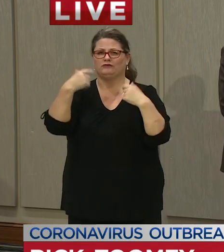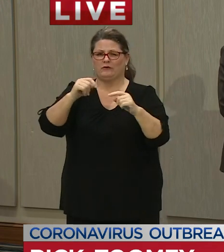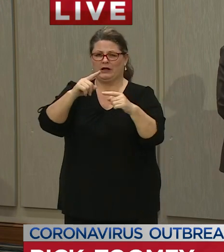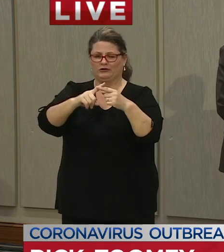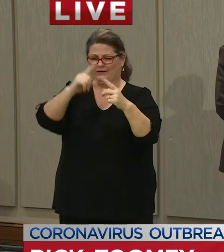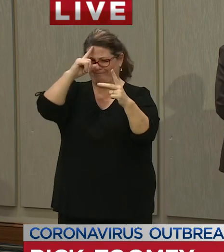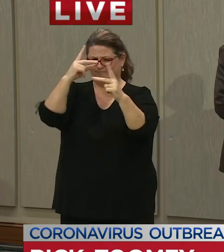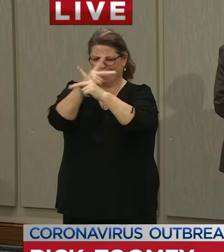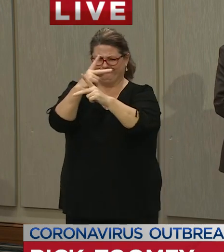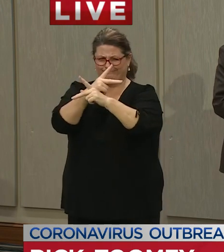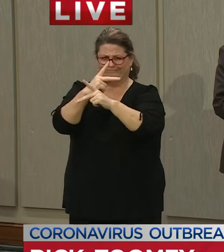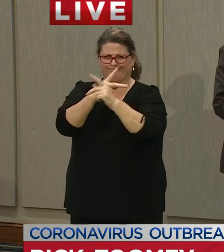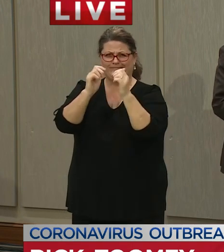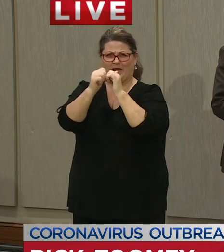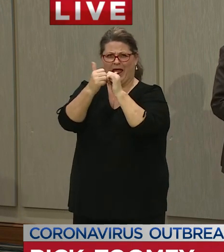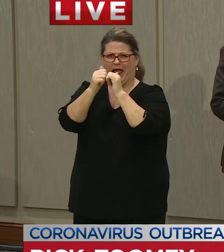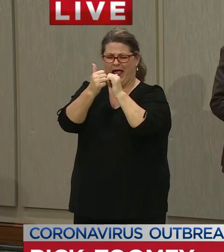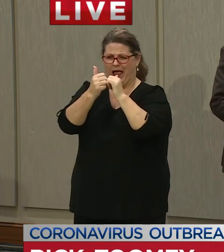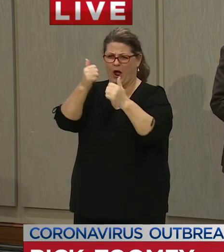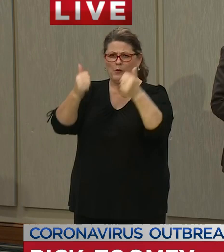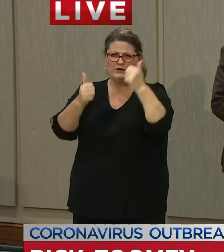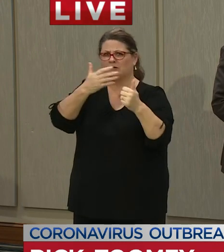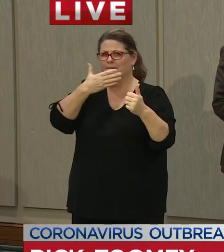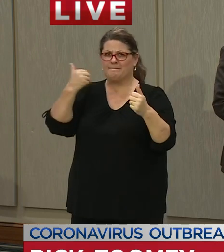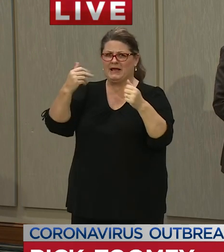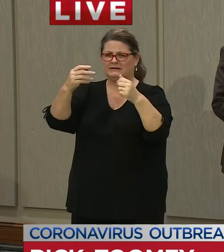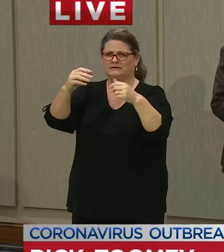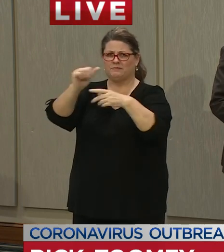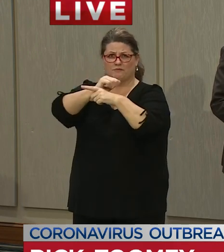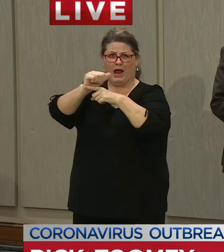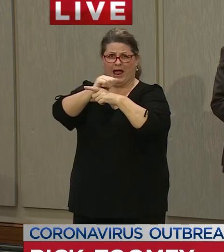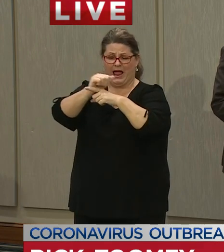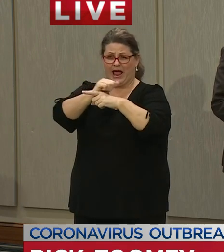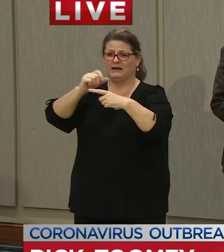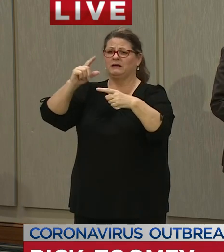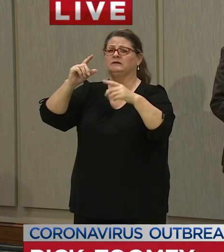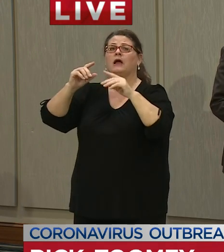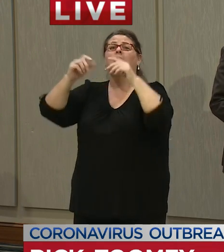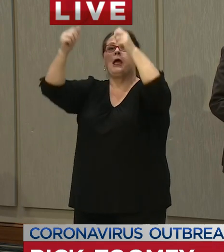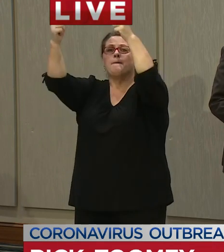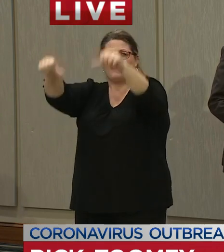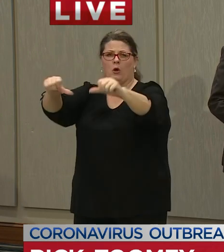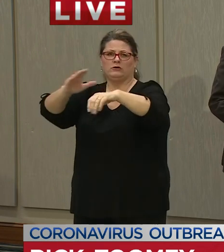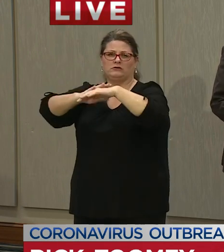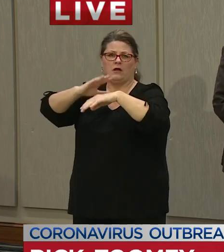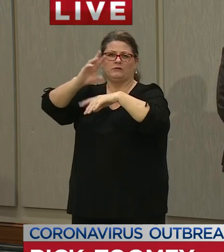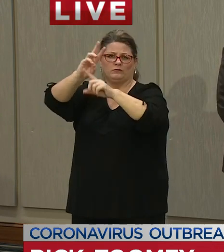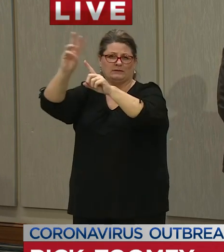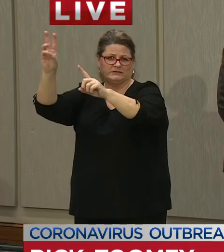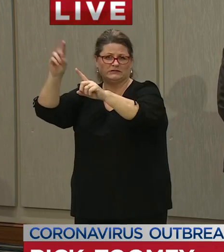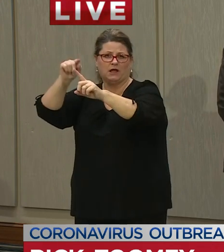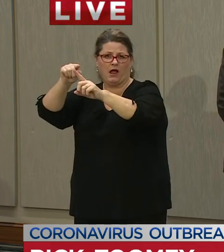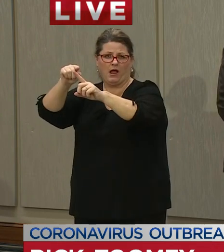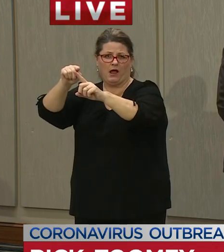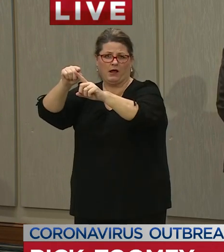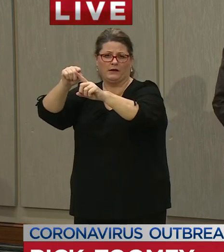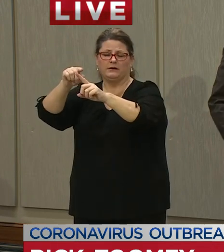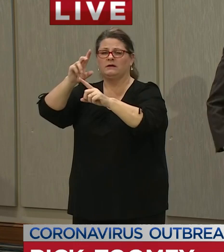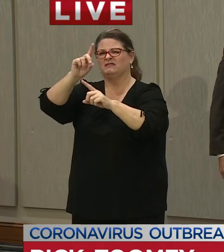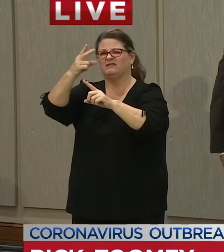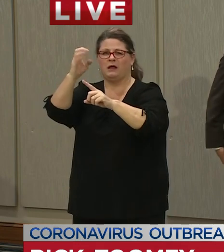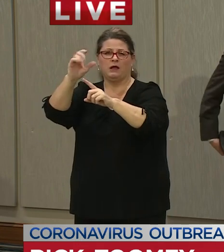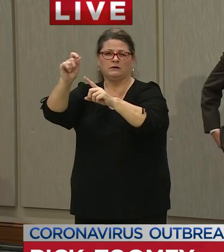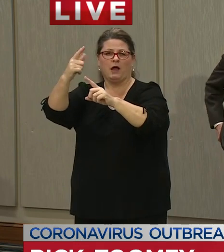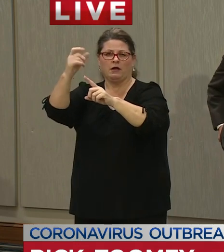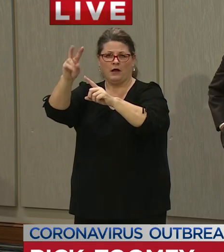practices site on accelerate.sc.gov where businesses can go to uh as a resource material so